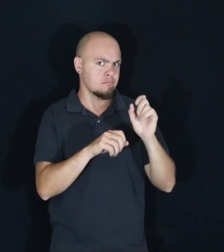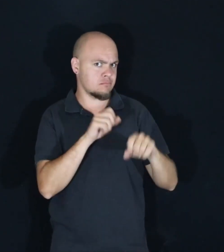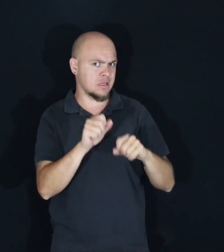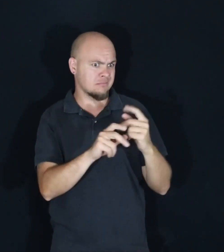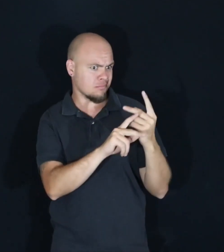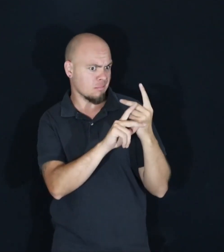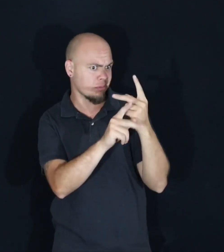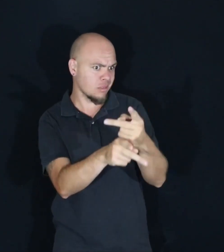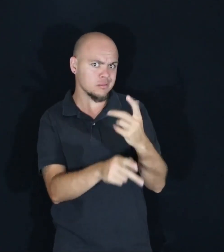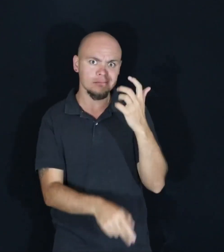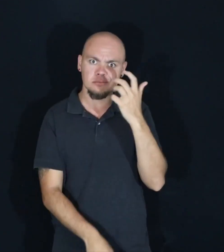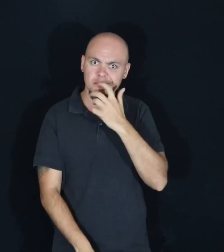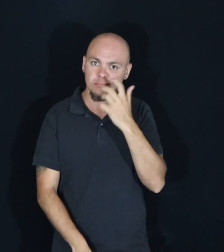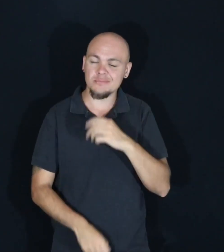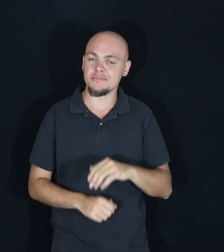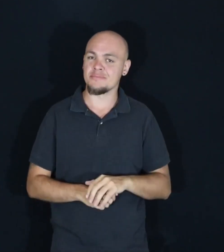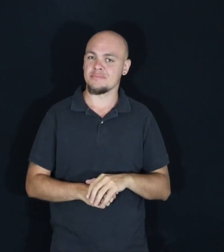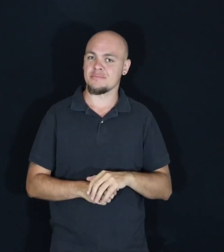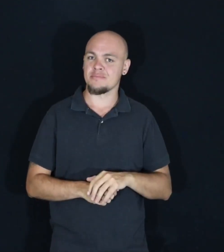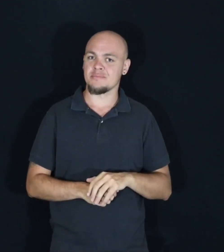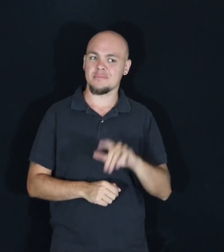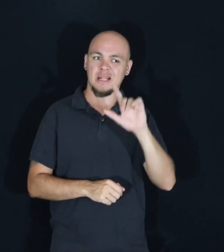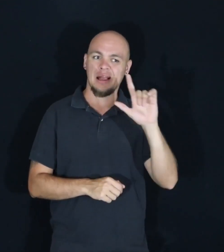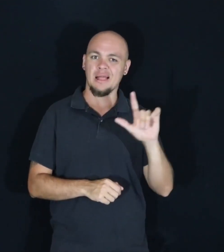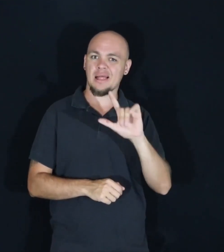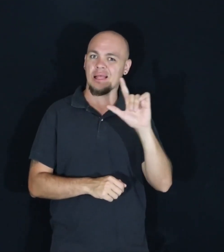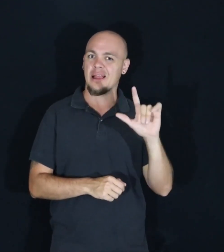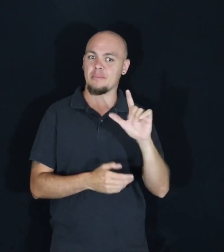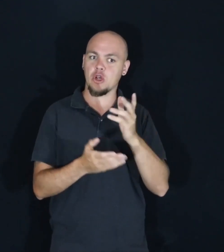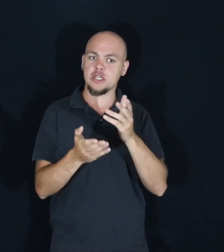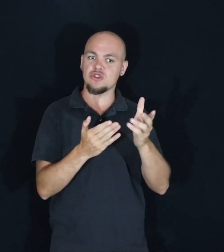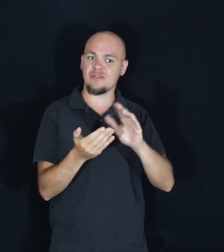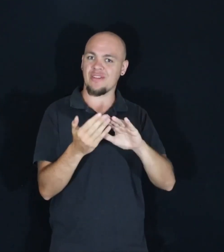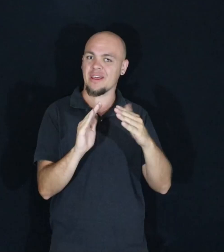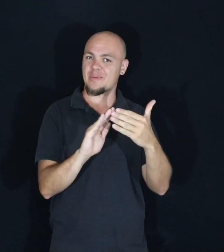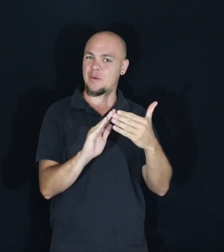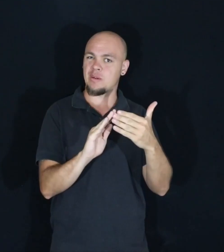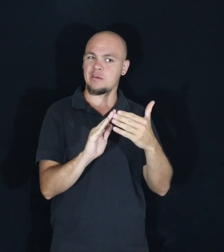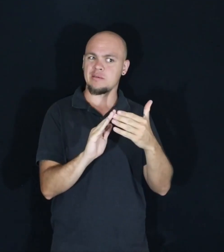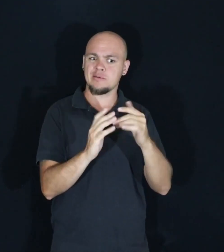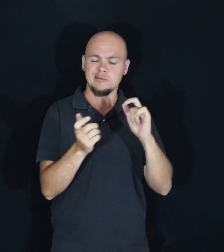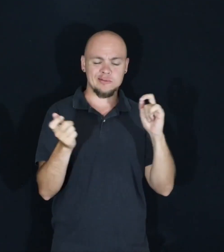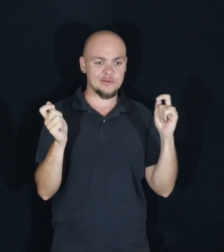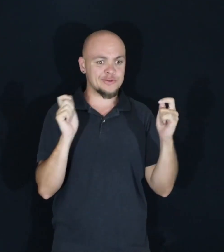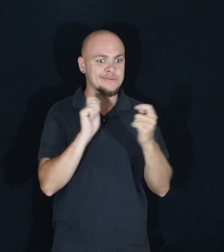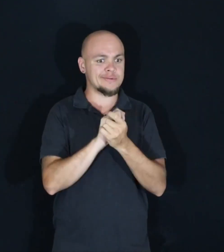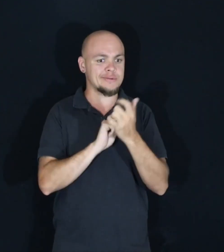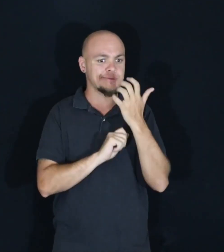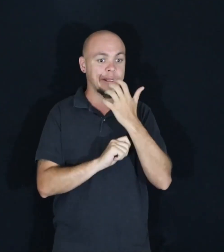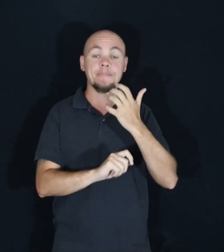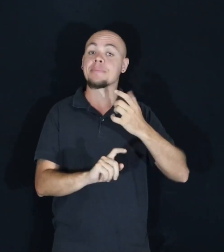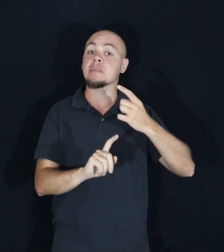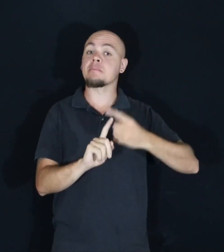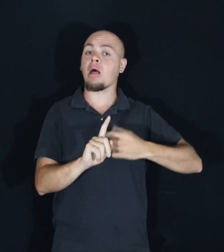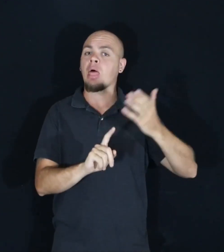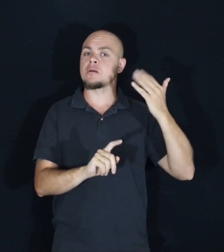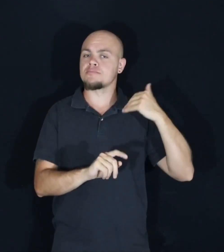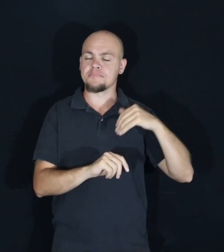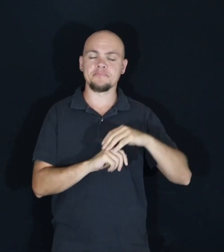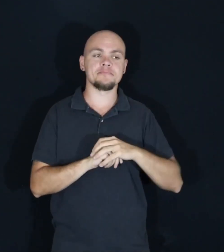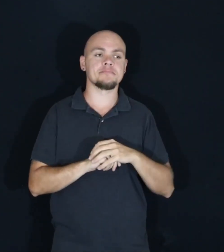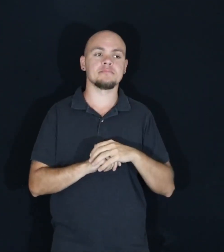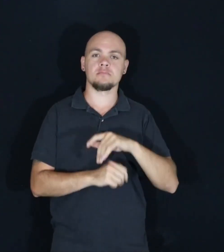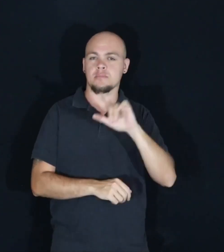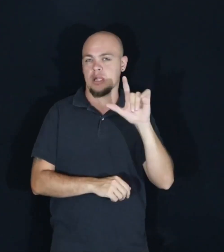experience that is just changing the way that libraries are serving their communities. A few months ago, I was in one of the